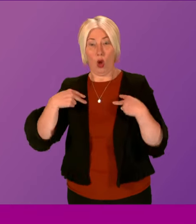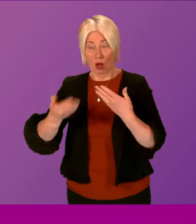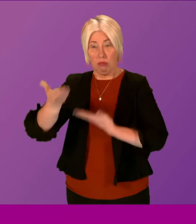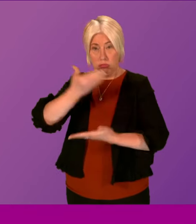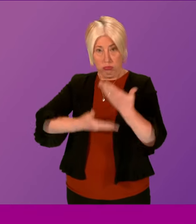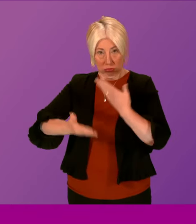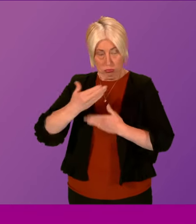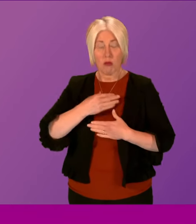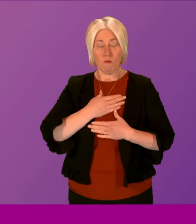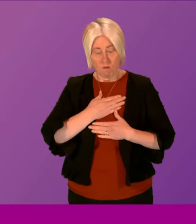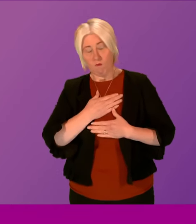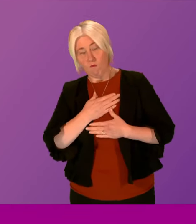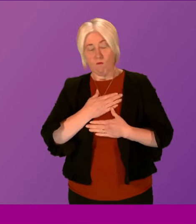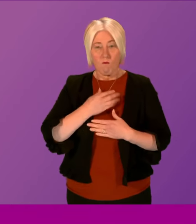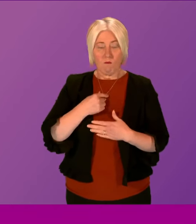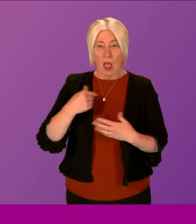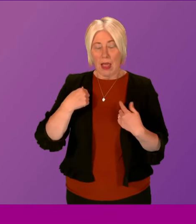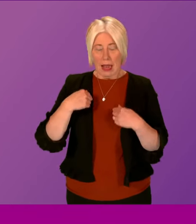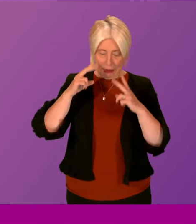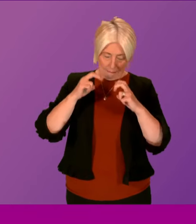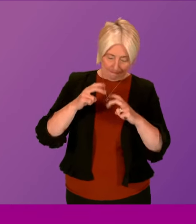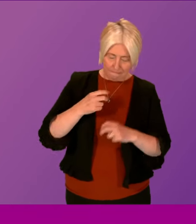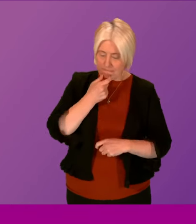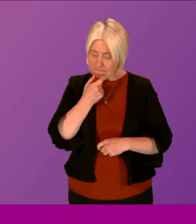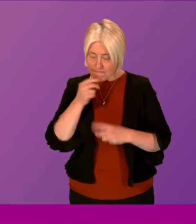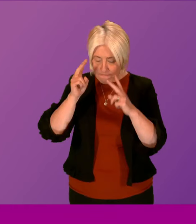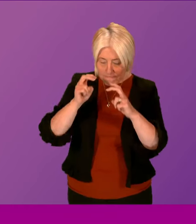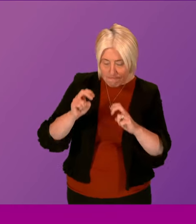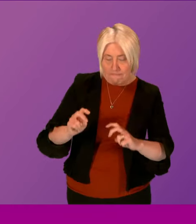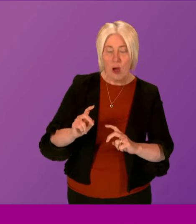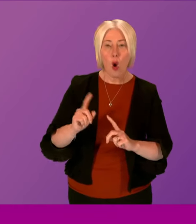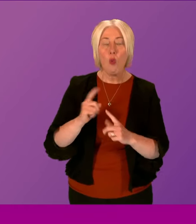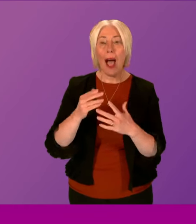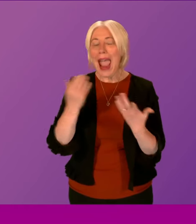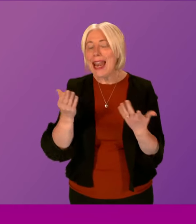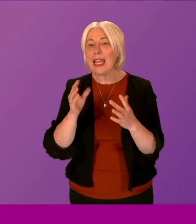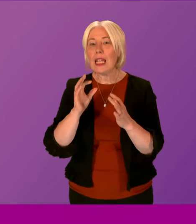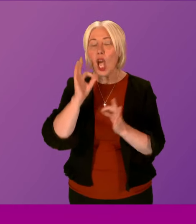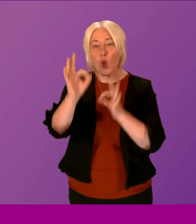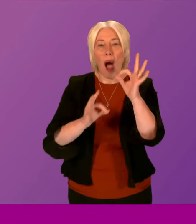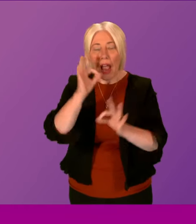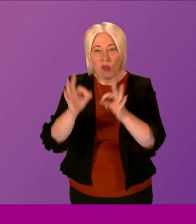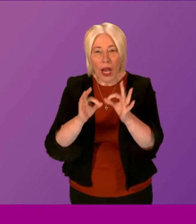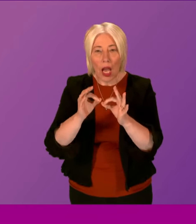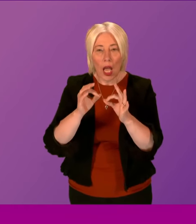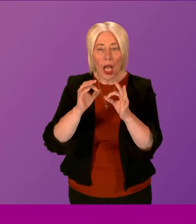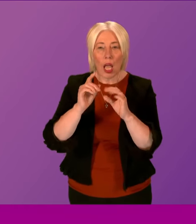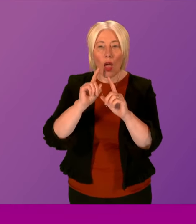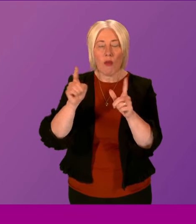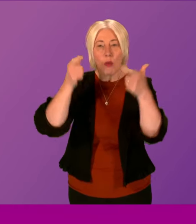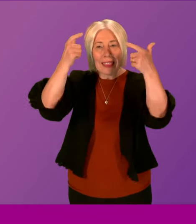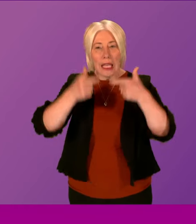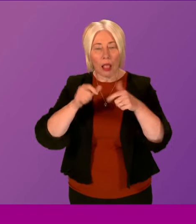and importantly, of course, to also explore and examine what the interaction with any inquiry would be with an ongoing legal